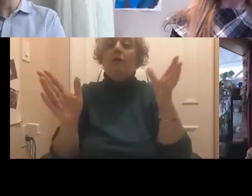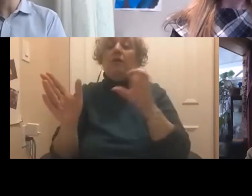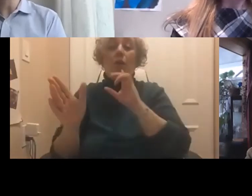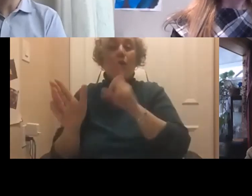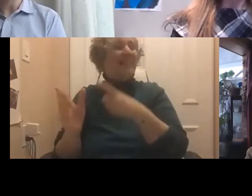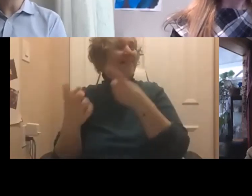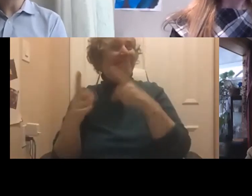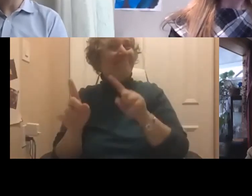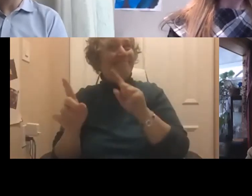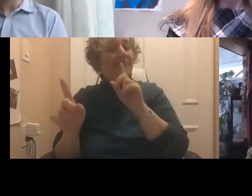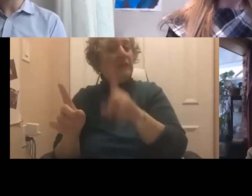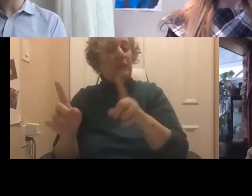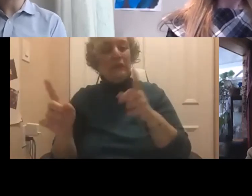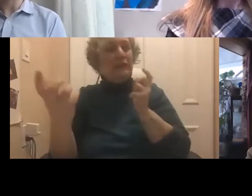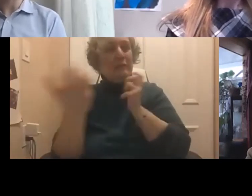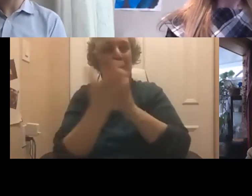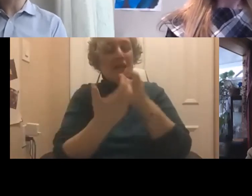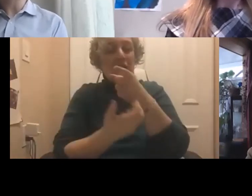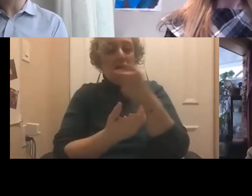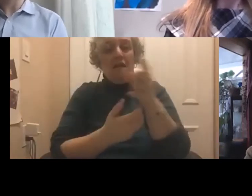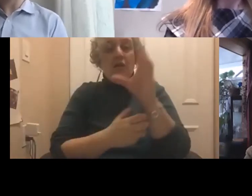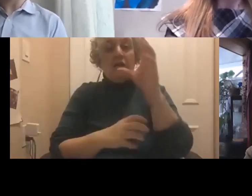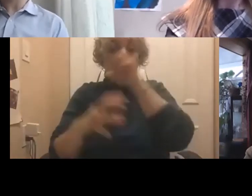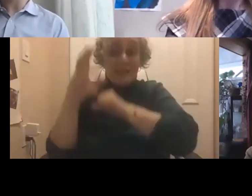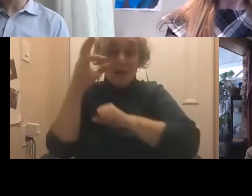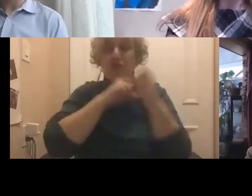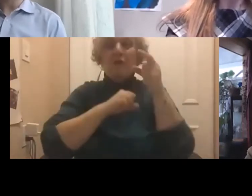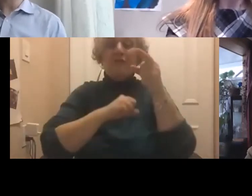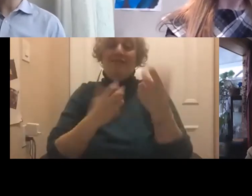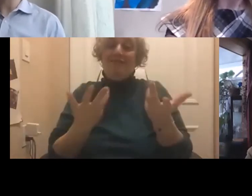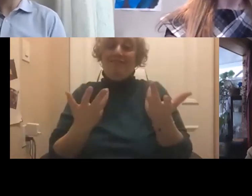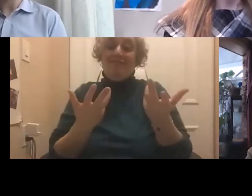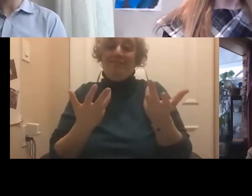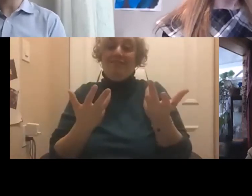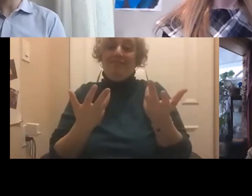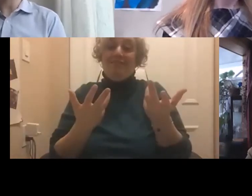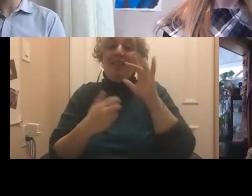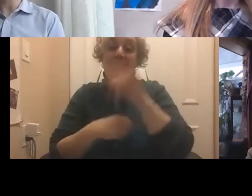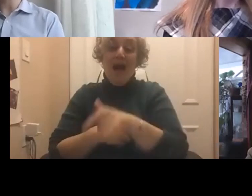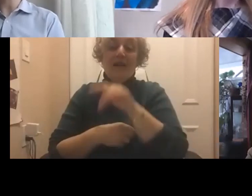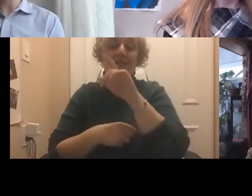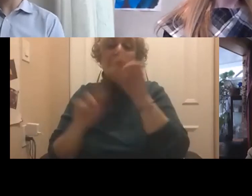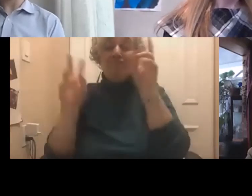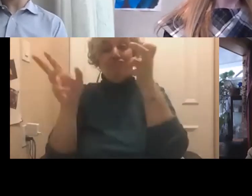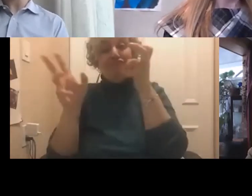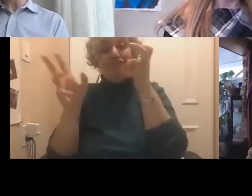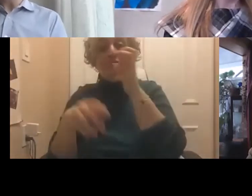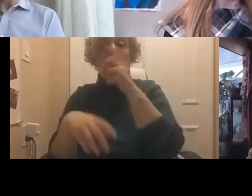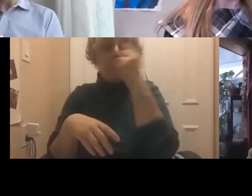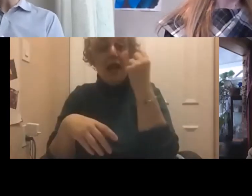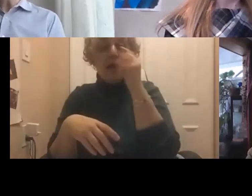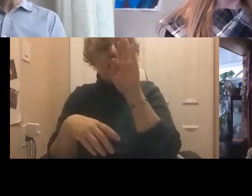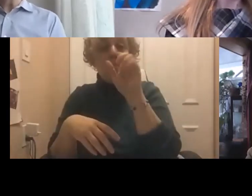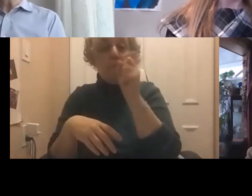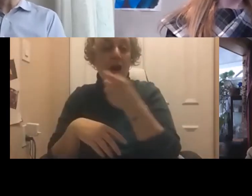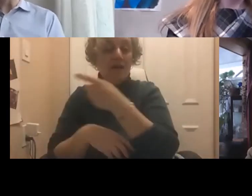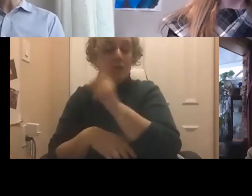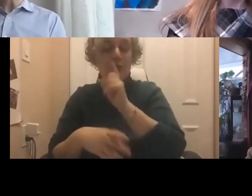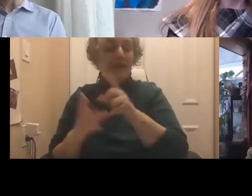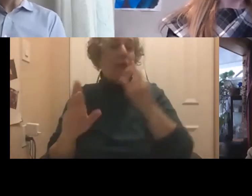that the assumptions and presumptions are part of a black box and there isn't that boss to